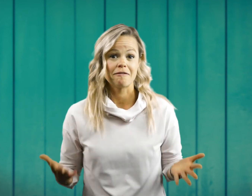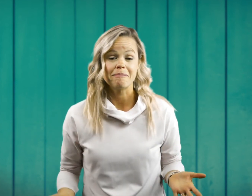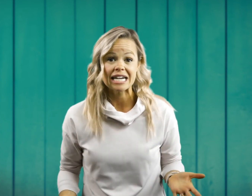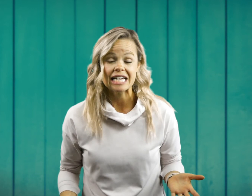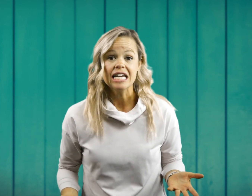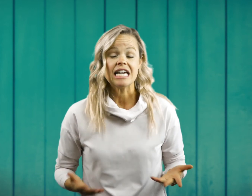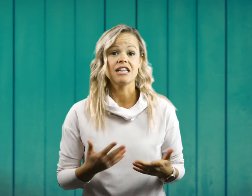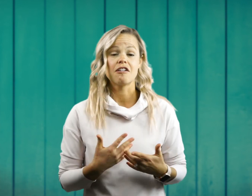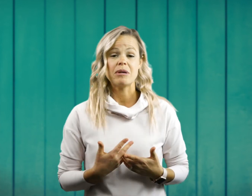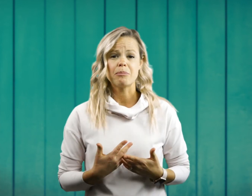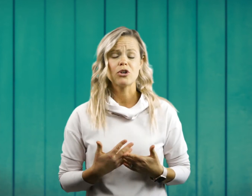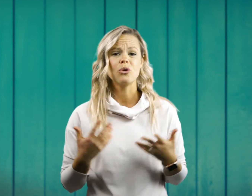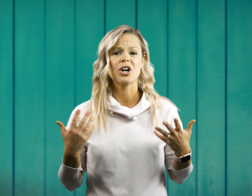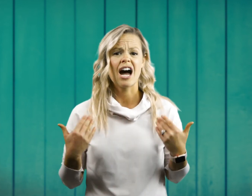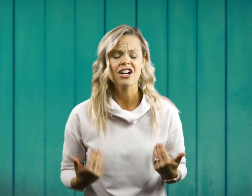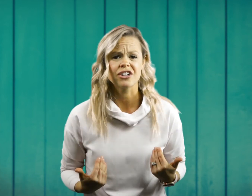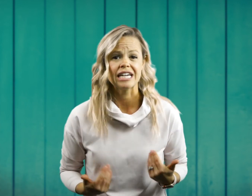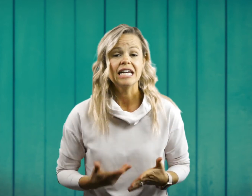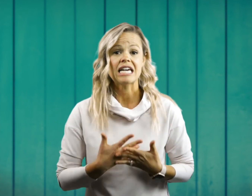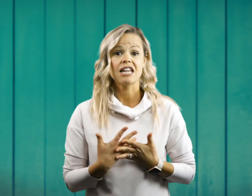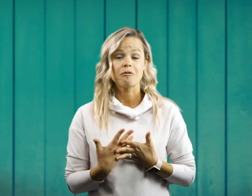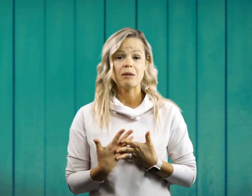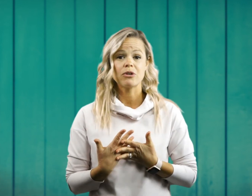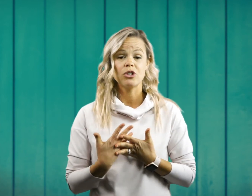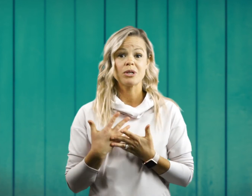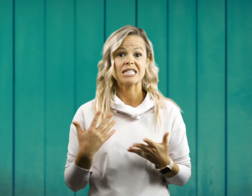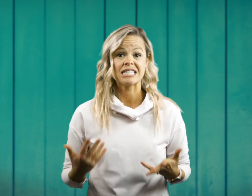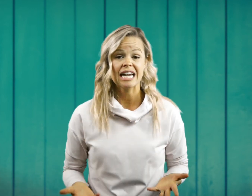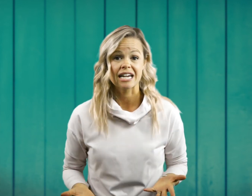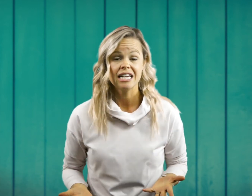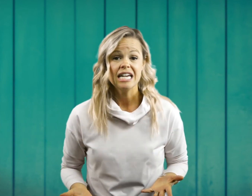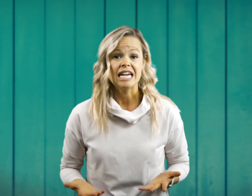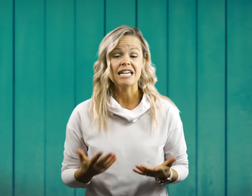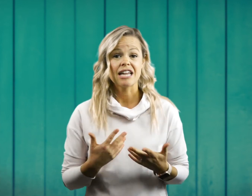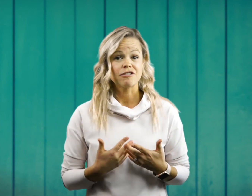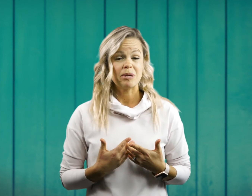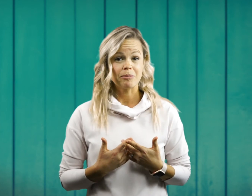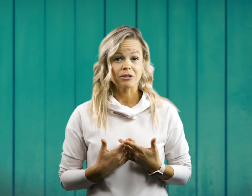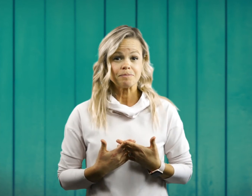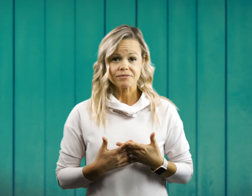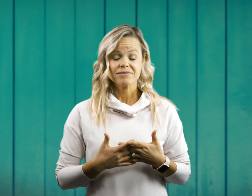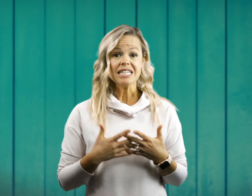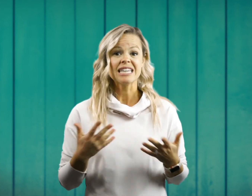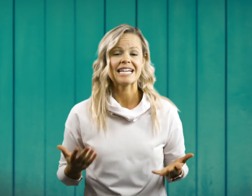of money. He loved people who were hungry. He loved people who were sick. He loved people like